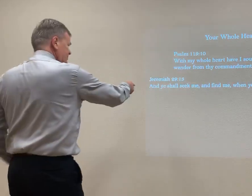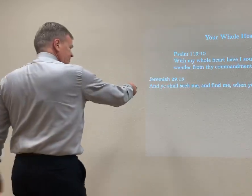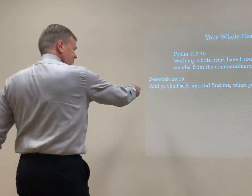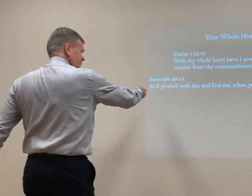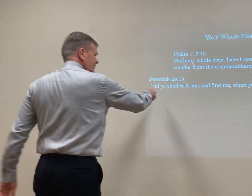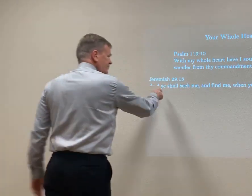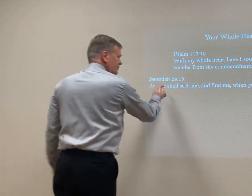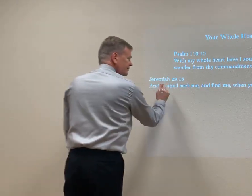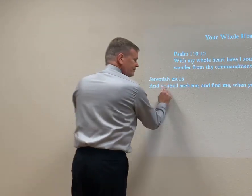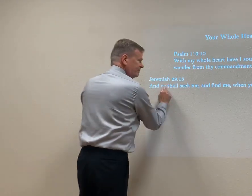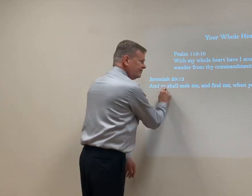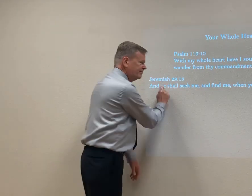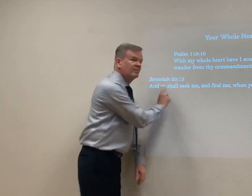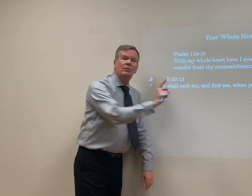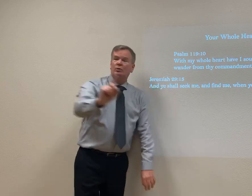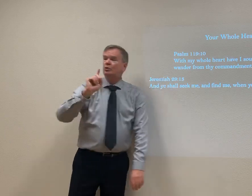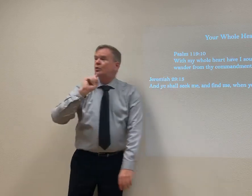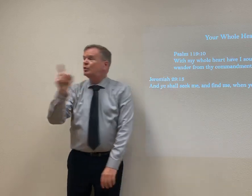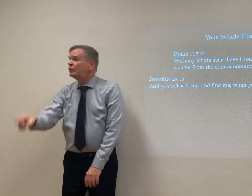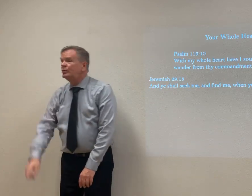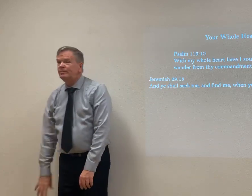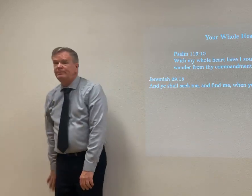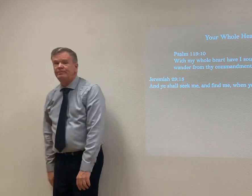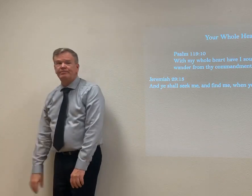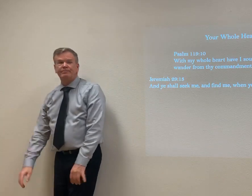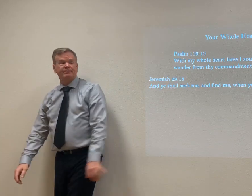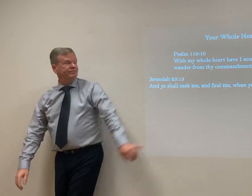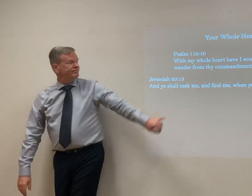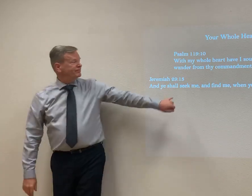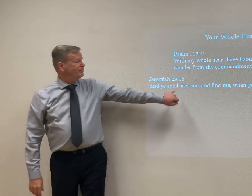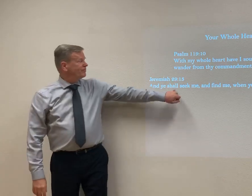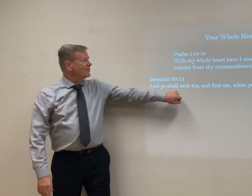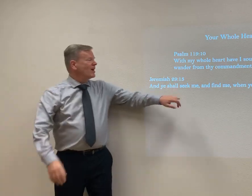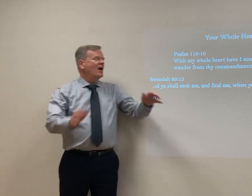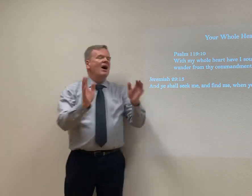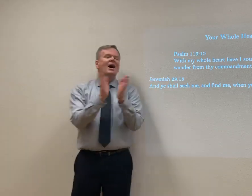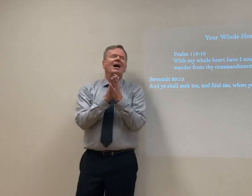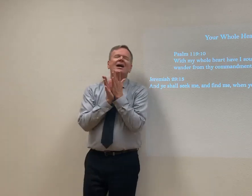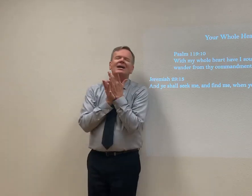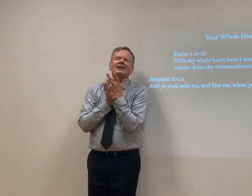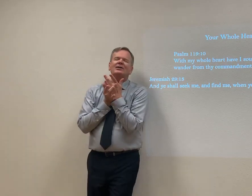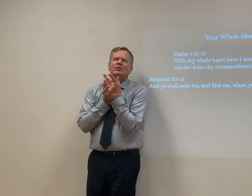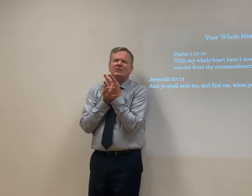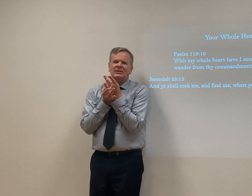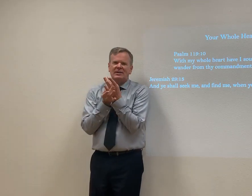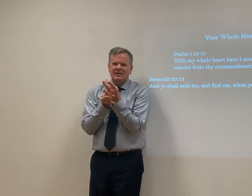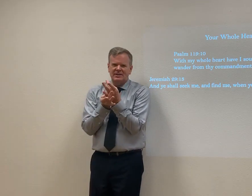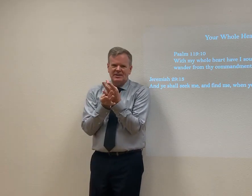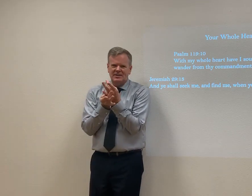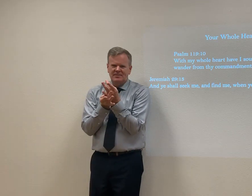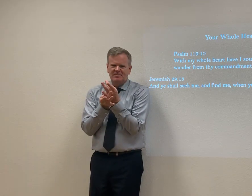Jeremiah 29, 13. This is a true, very true verse of Scripture. This is really interesting.